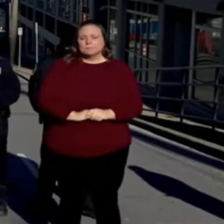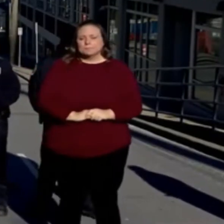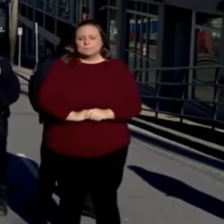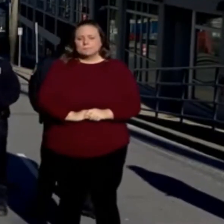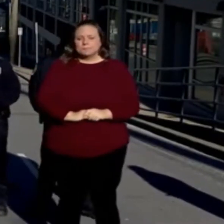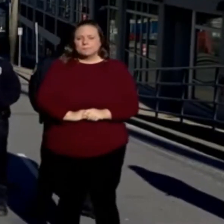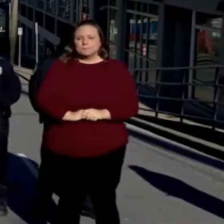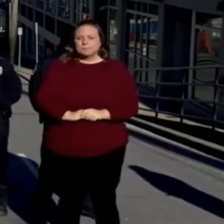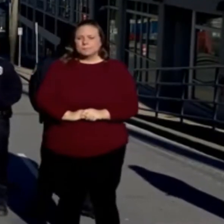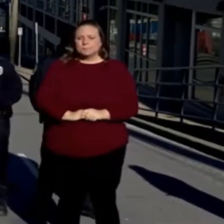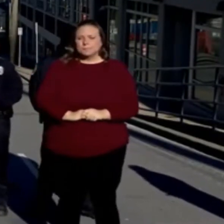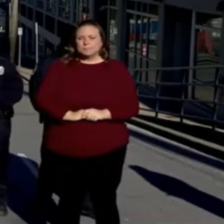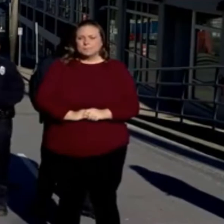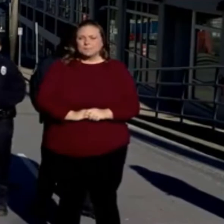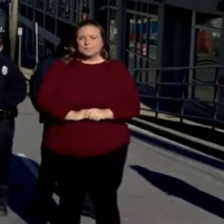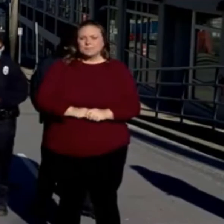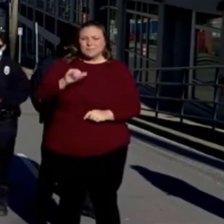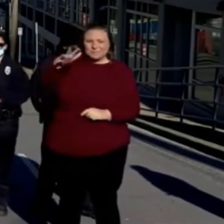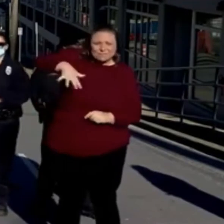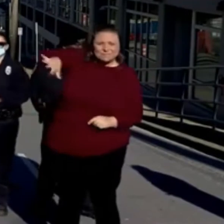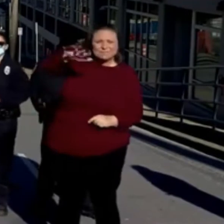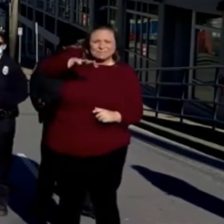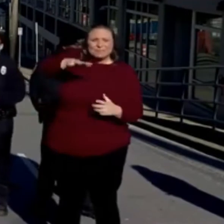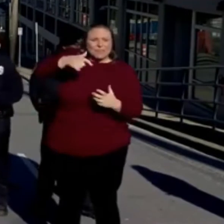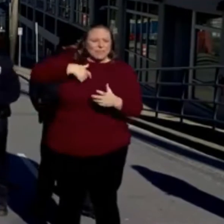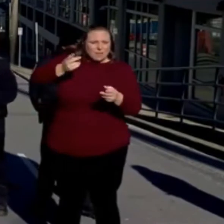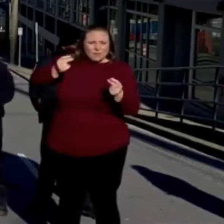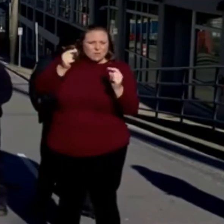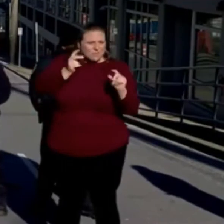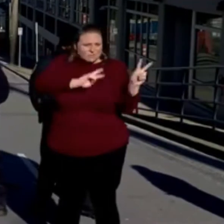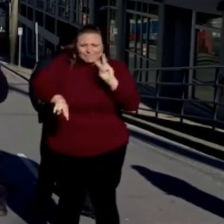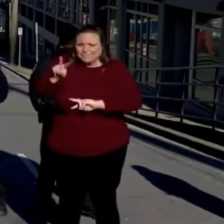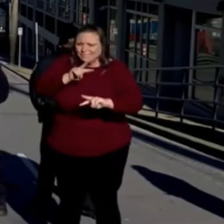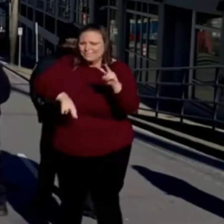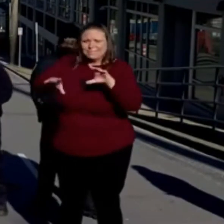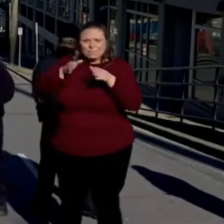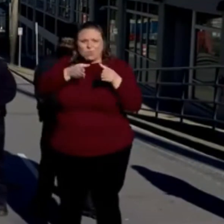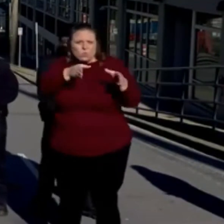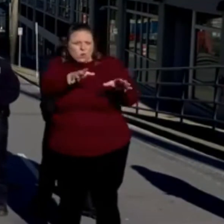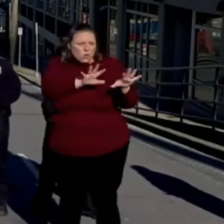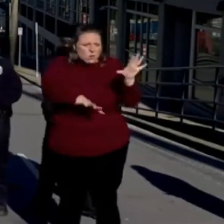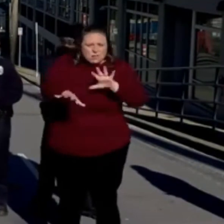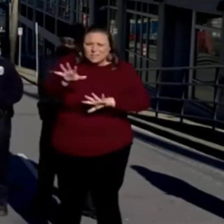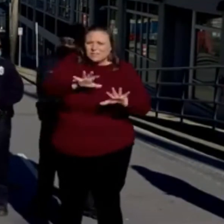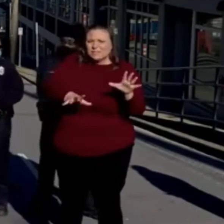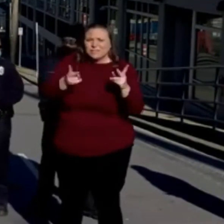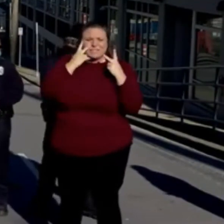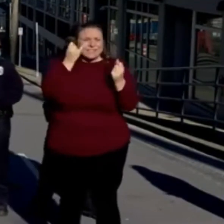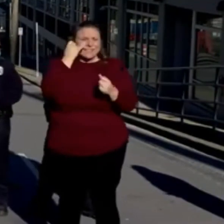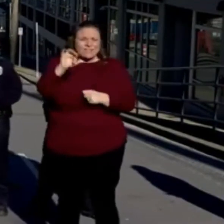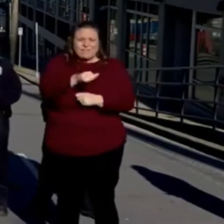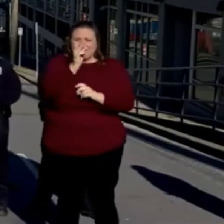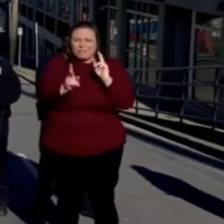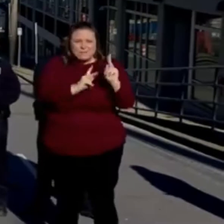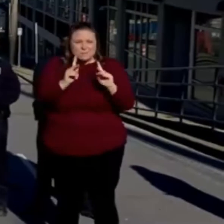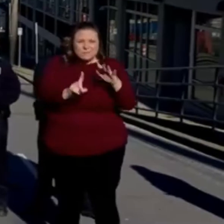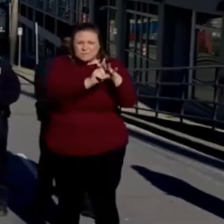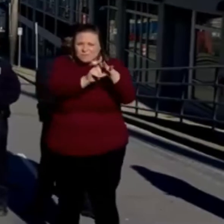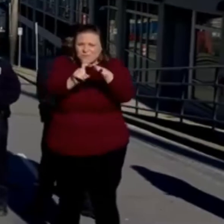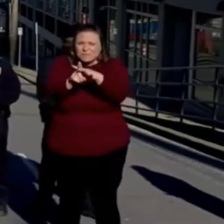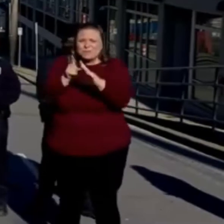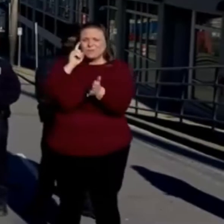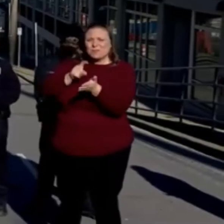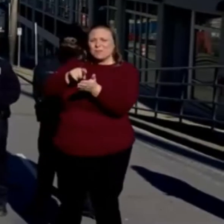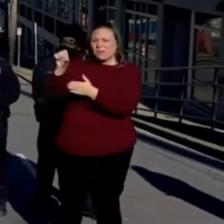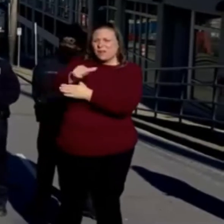From there, I did a quick sweep of the road and everything else, see if I could see anyone else. I noticed that the other